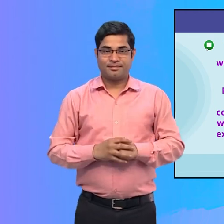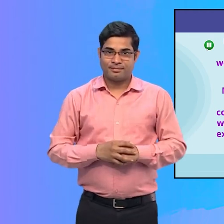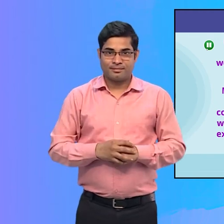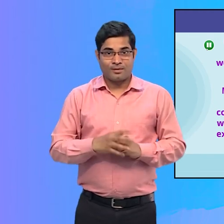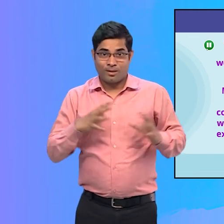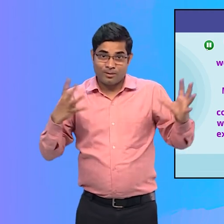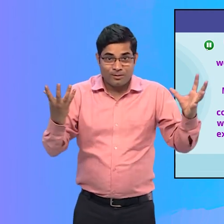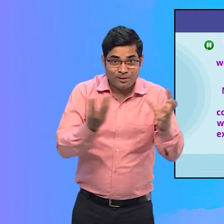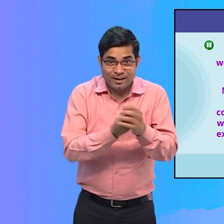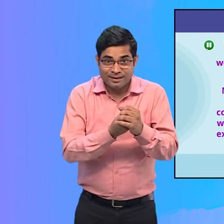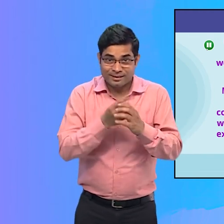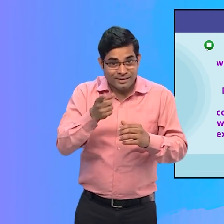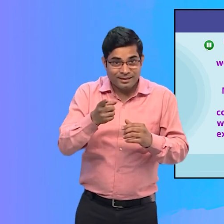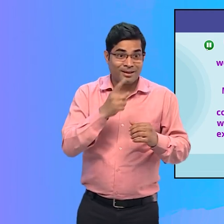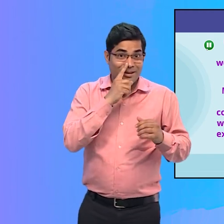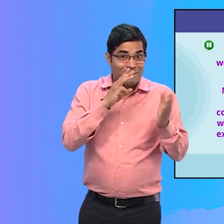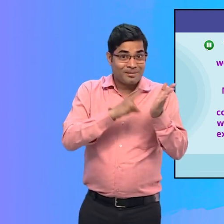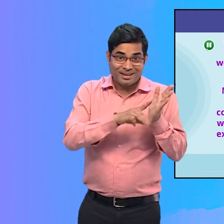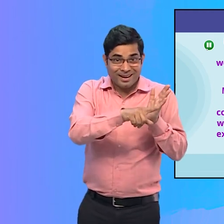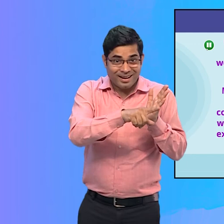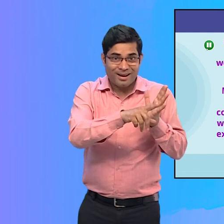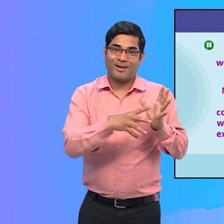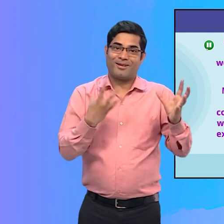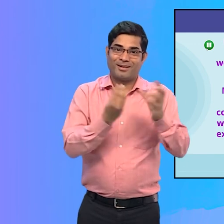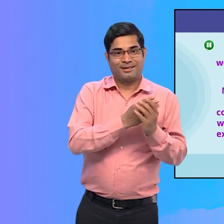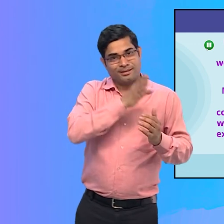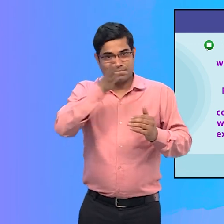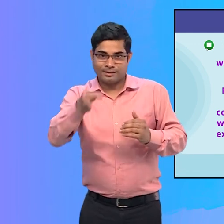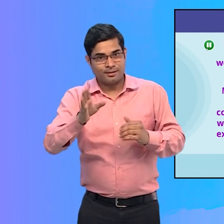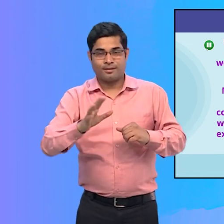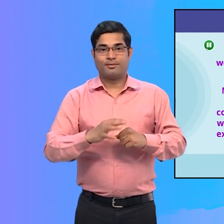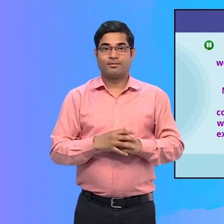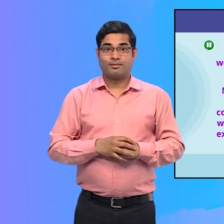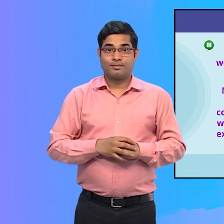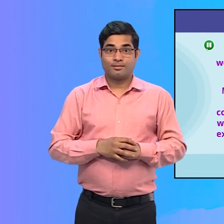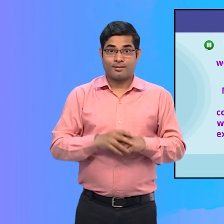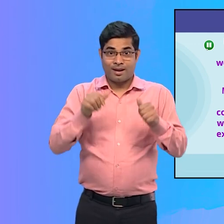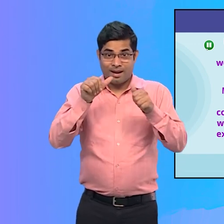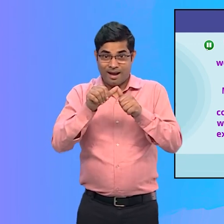Let us learn along with her about the various website accessibility features.